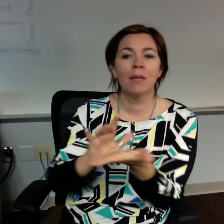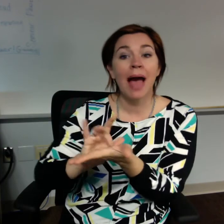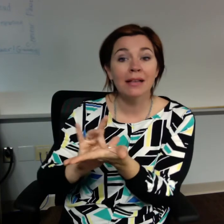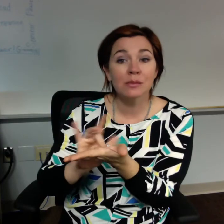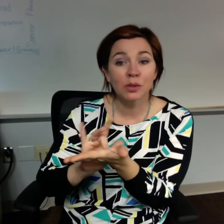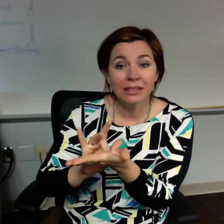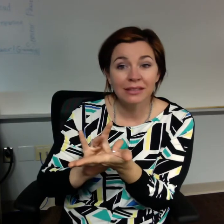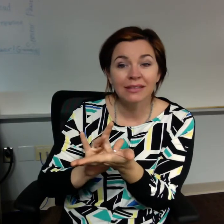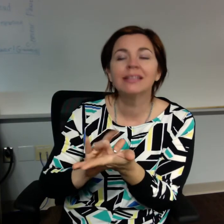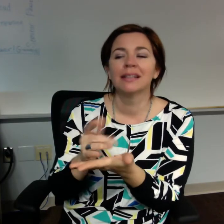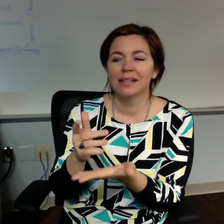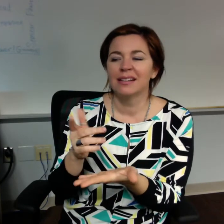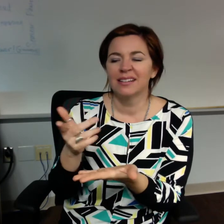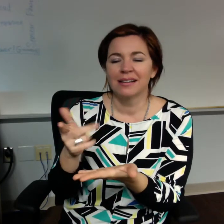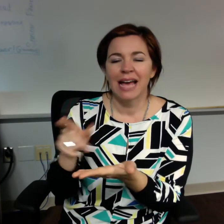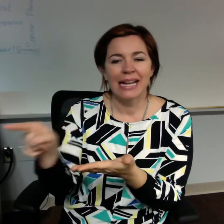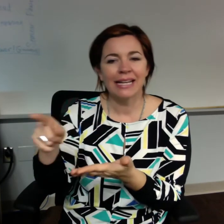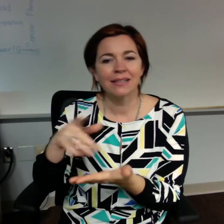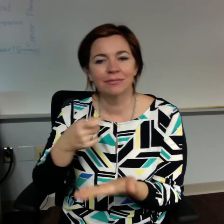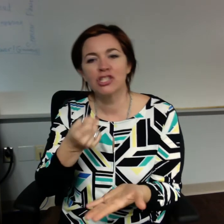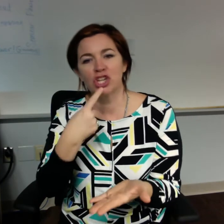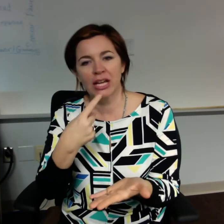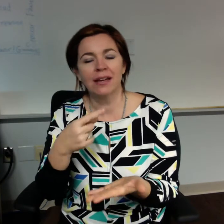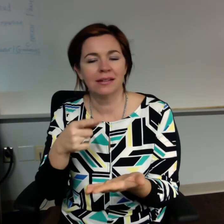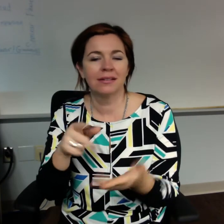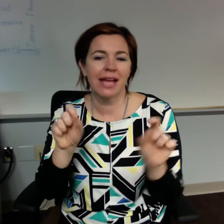the pain that he was experiencing or the headache.